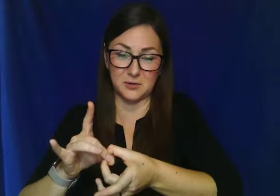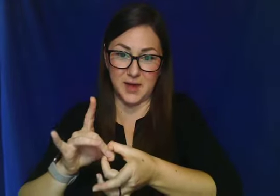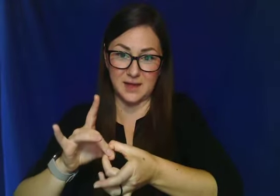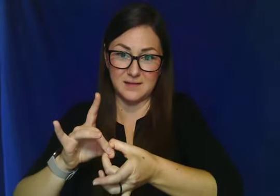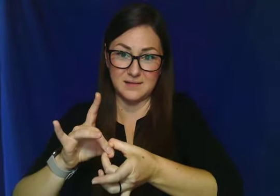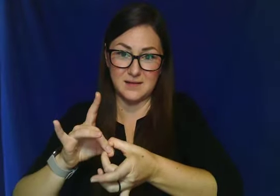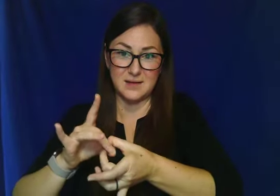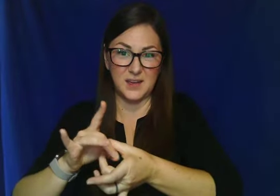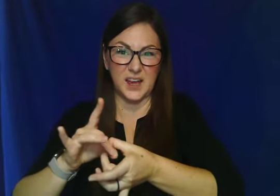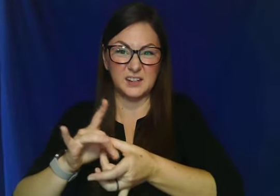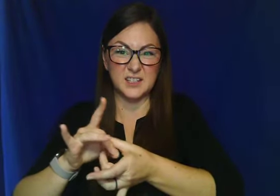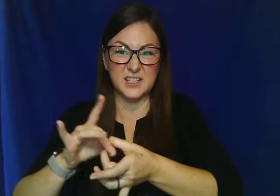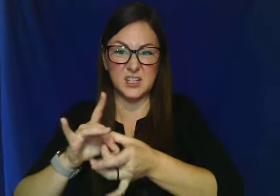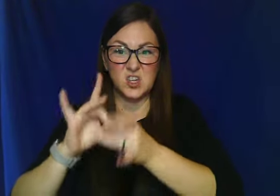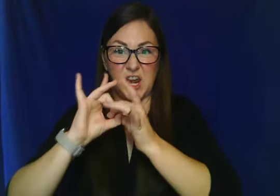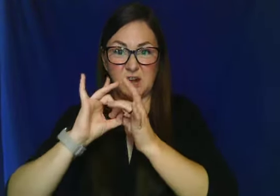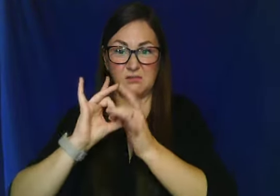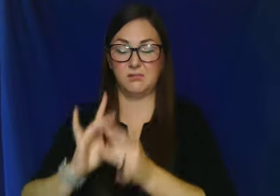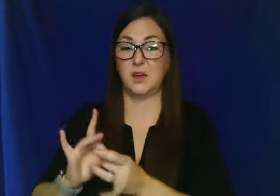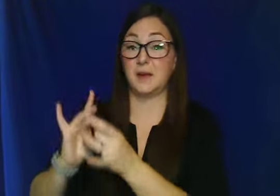Okay? Kind of looks like a chain. Okay?